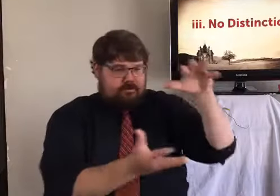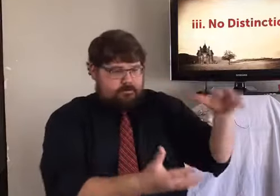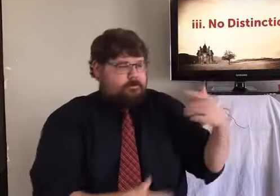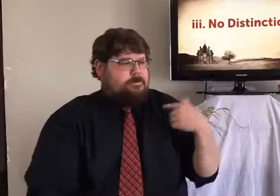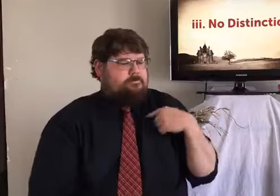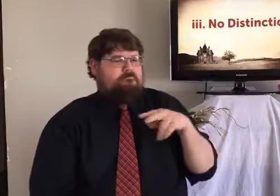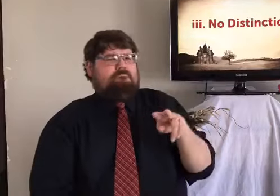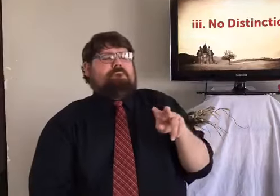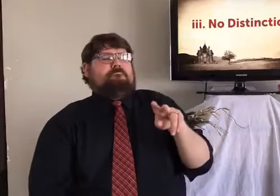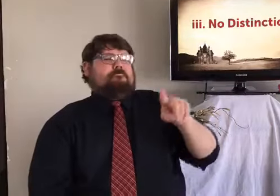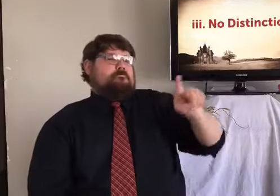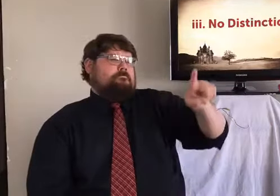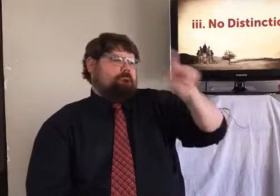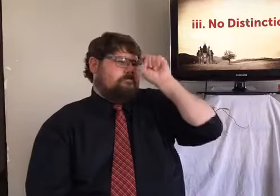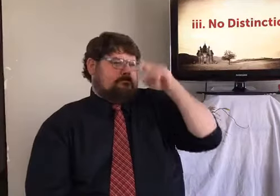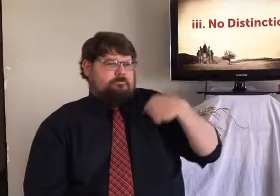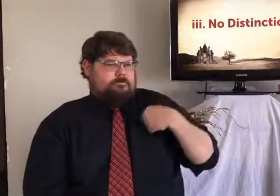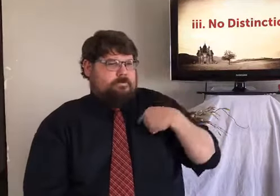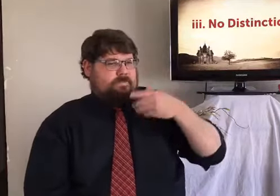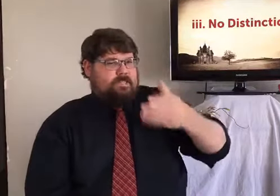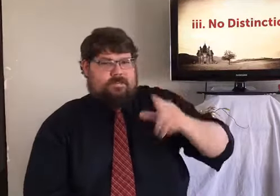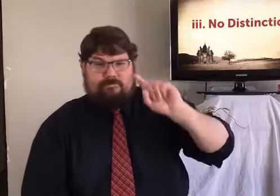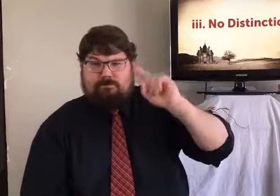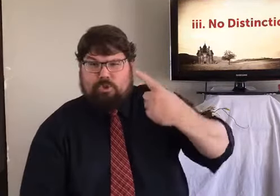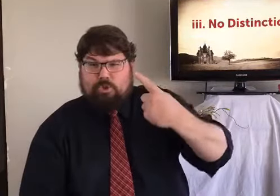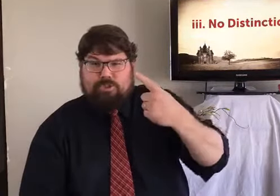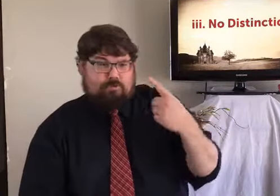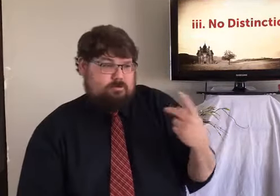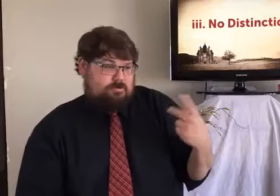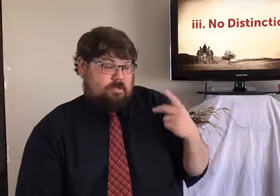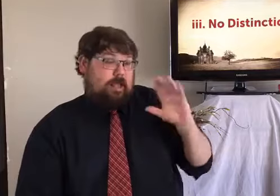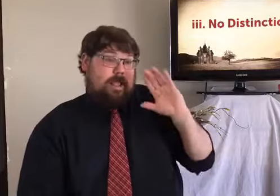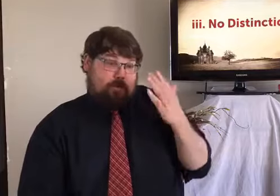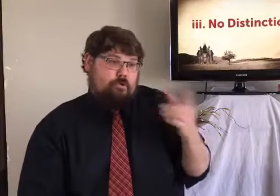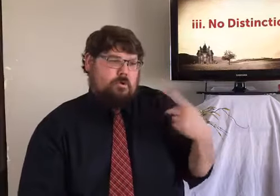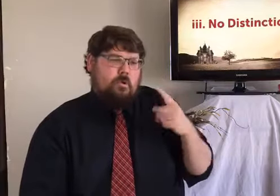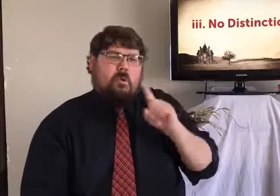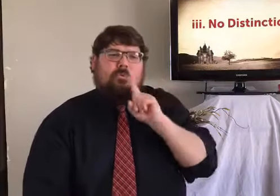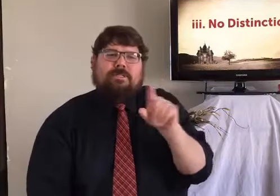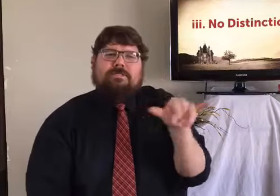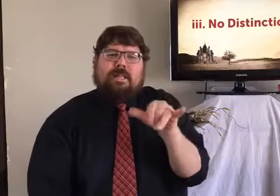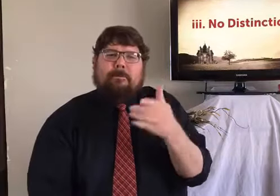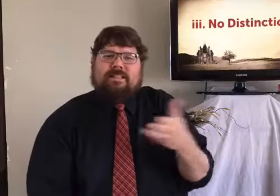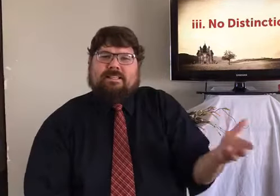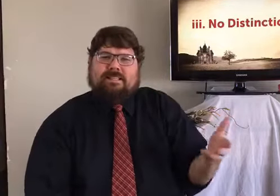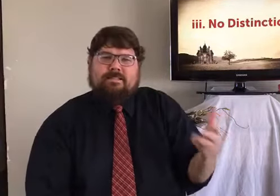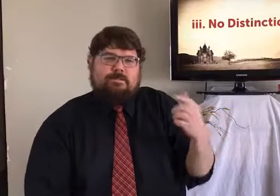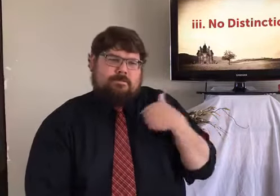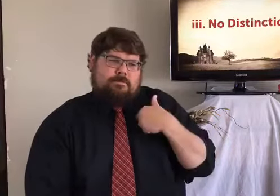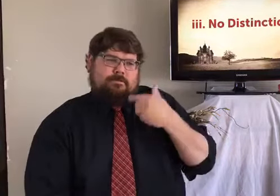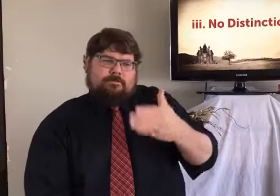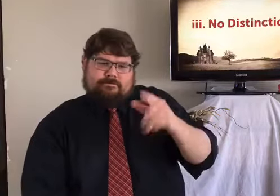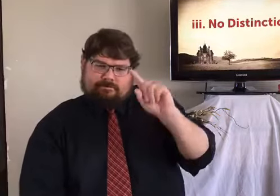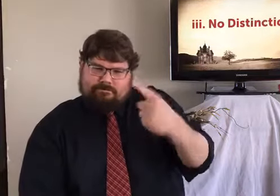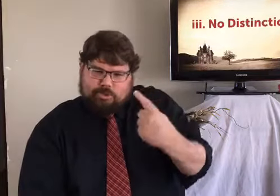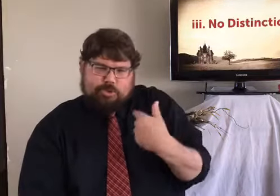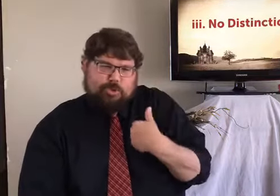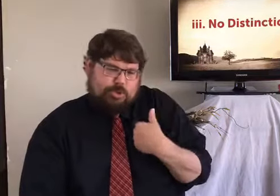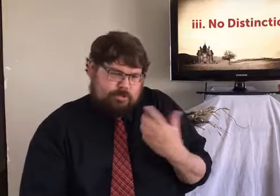took her order. And then she took the other thing on the counter, too, and left. And I thought, wait a minute. I was there first. It looks like we ordered the